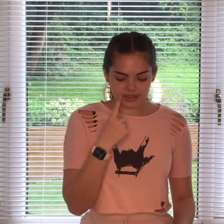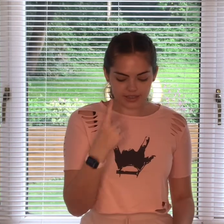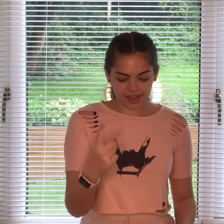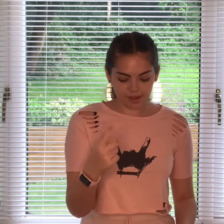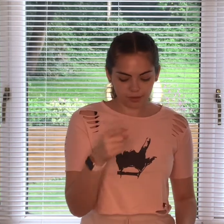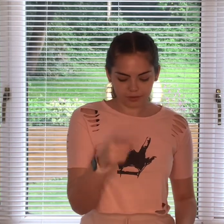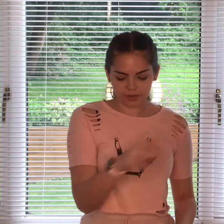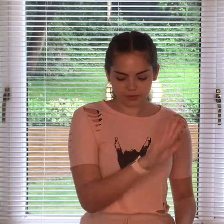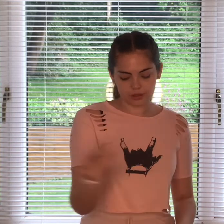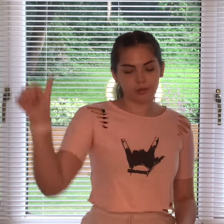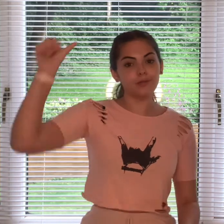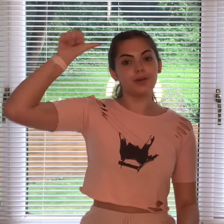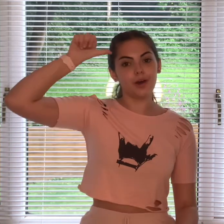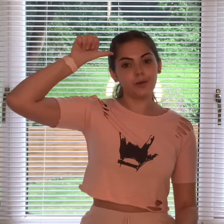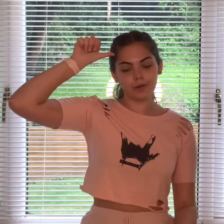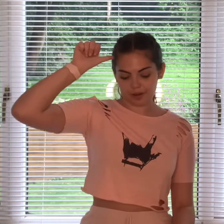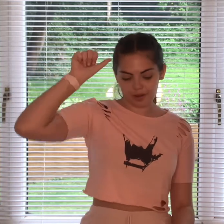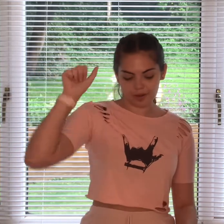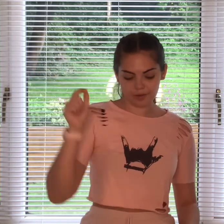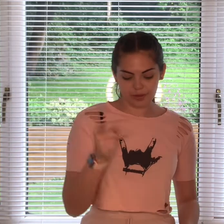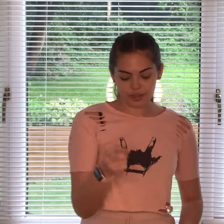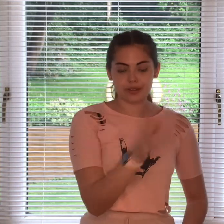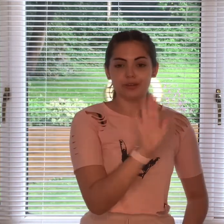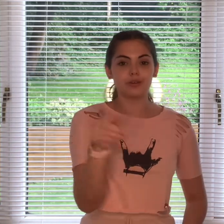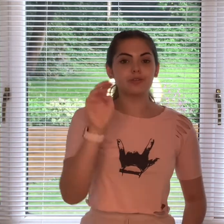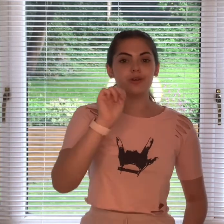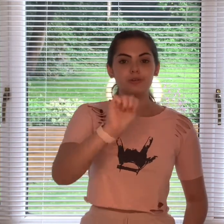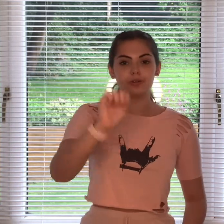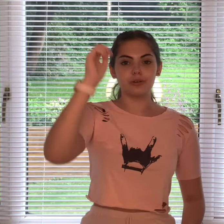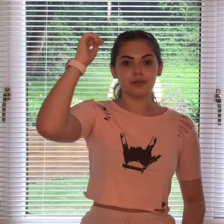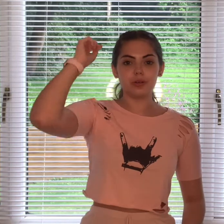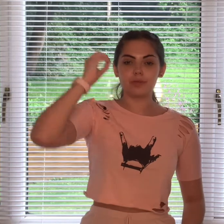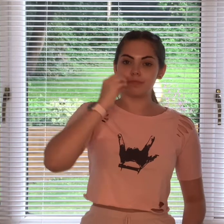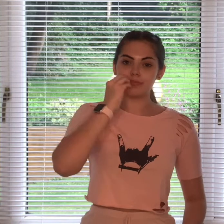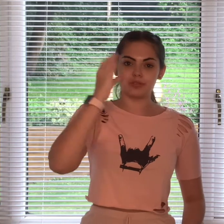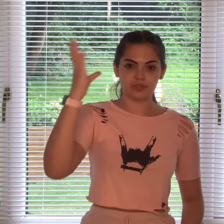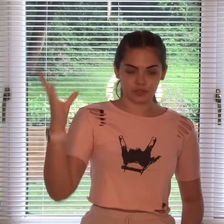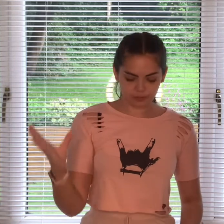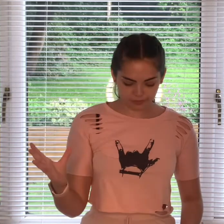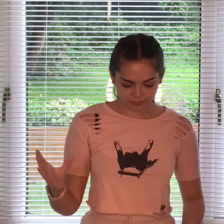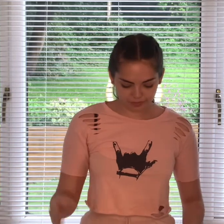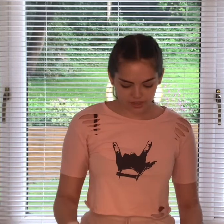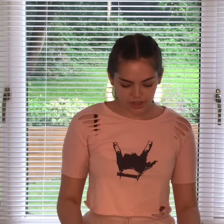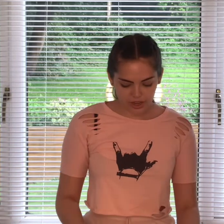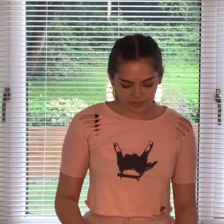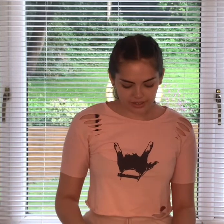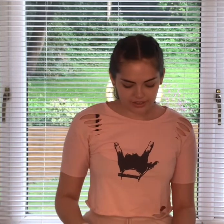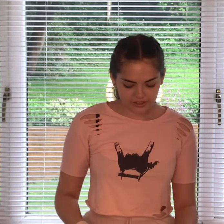tell you don't know oh you don't know you're beautiful and then if